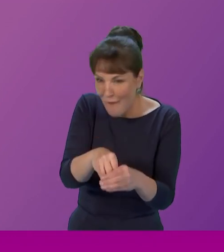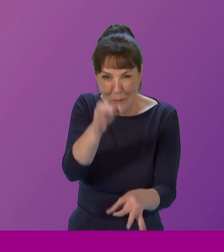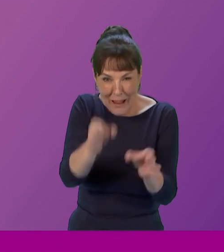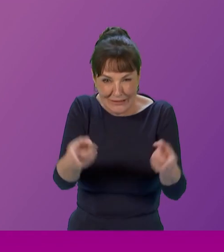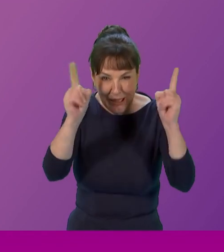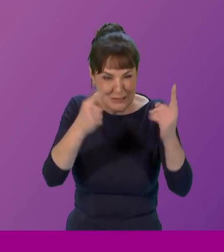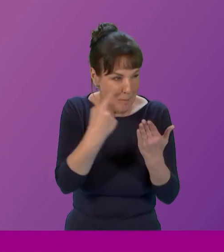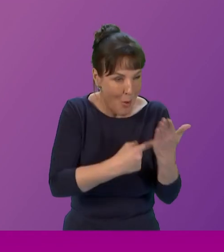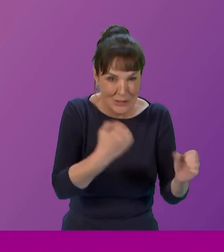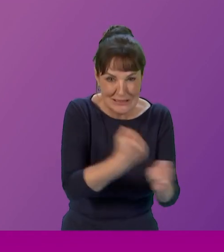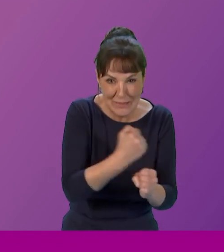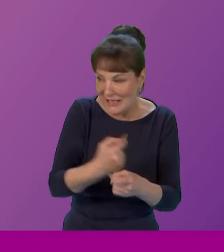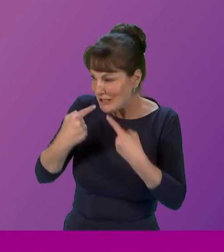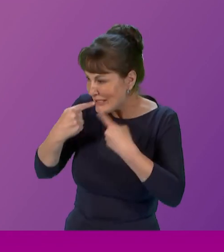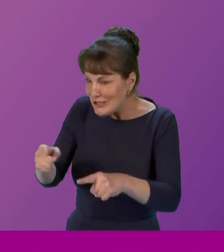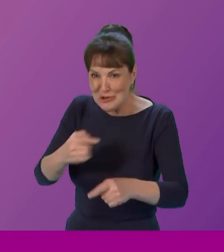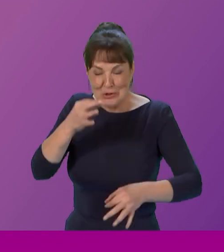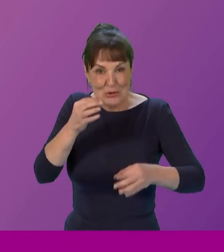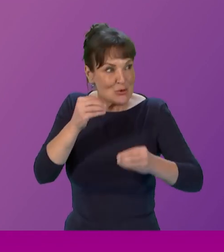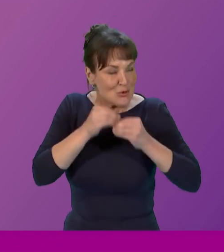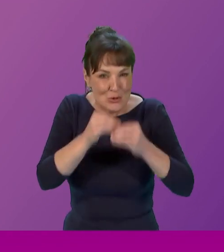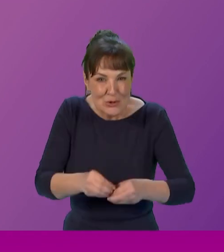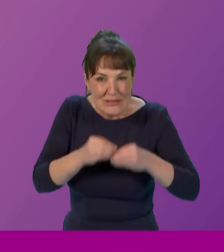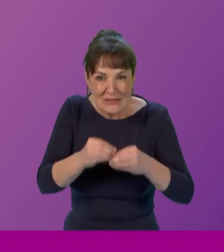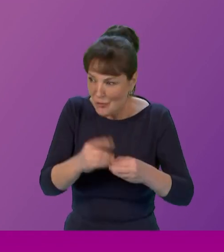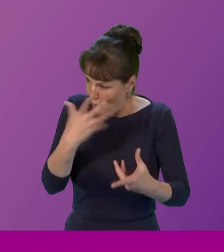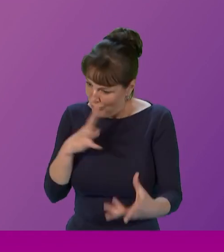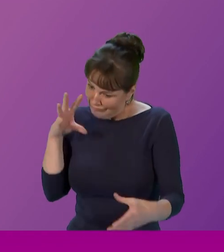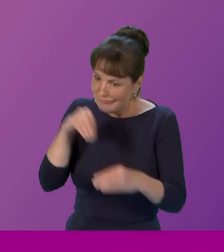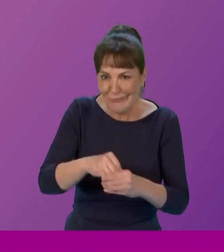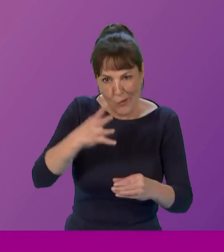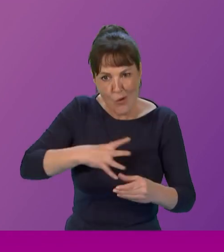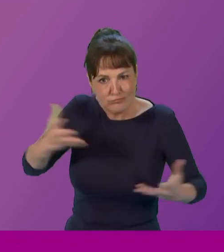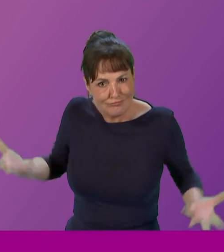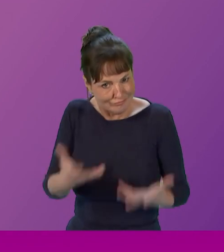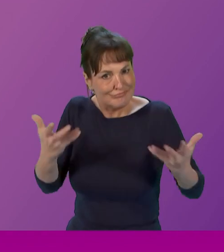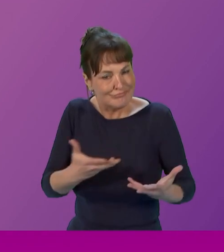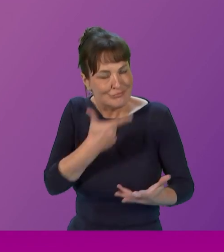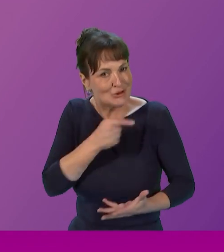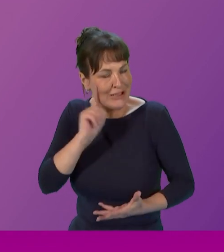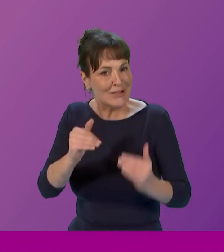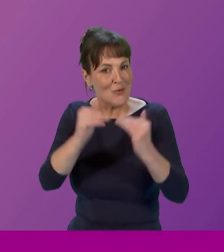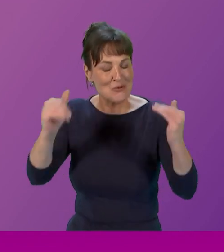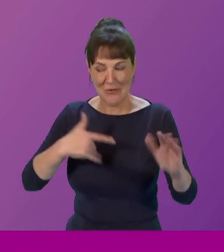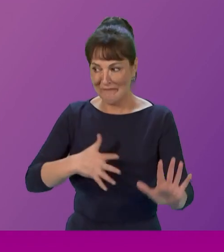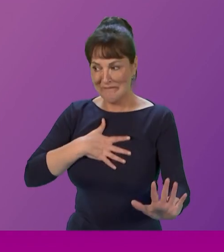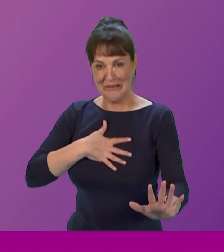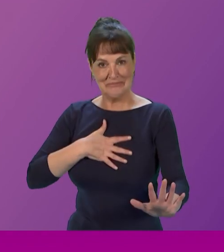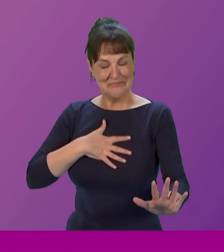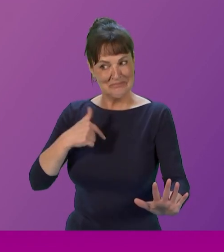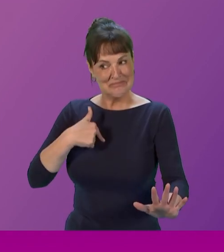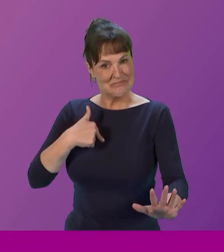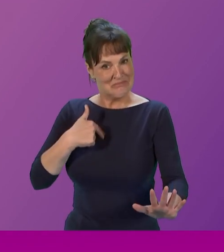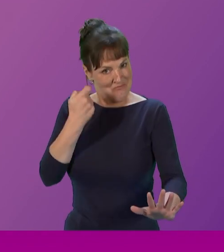leaders teachers and students who too are invested in promoting gender equality so my heartfelt thanks to the